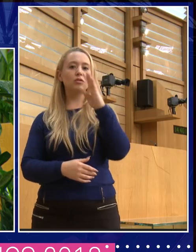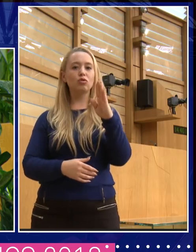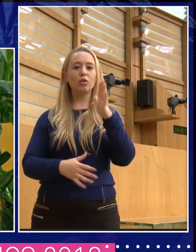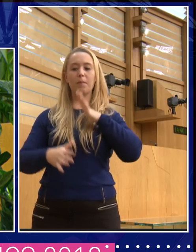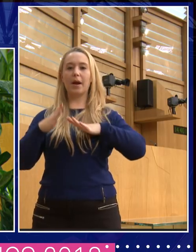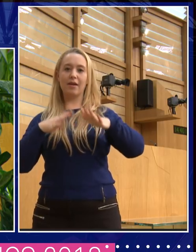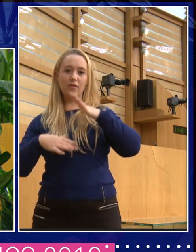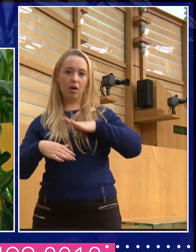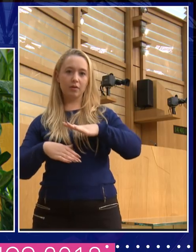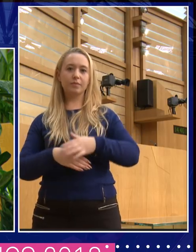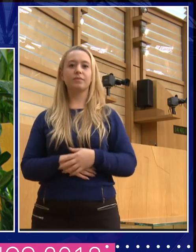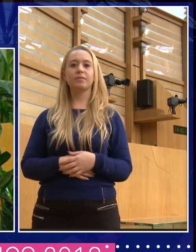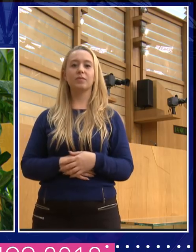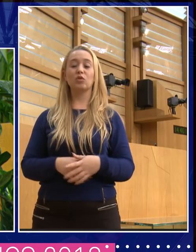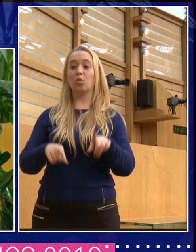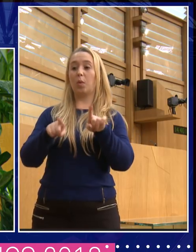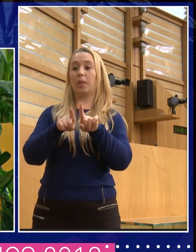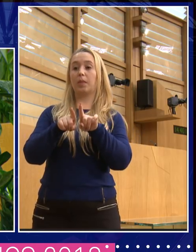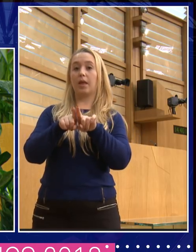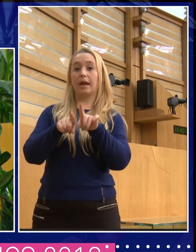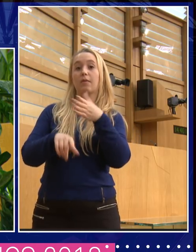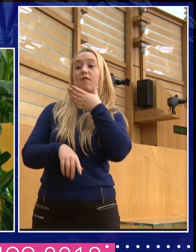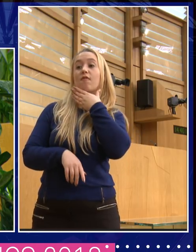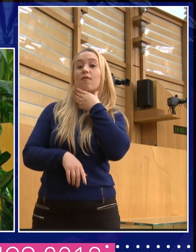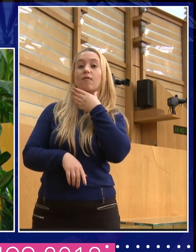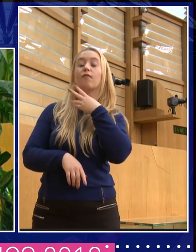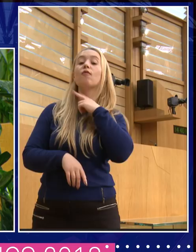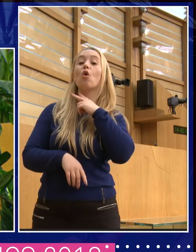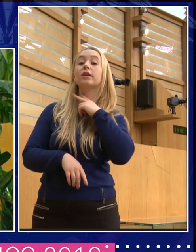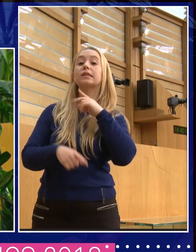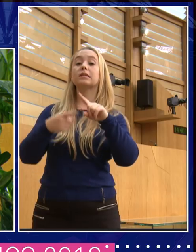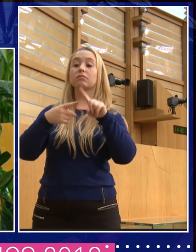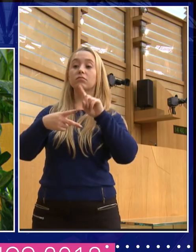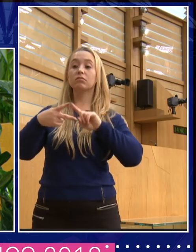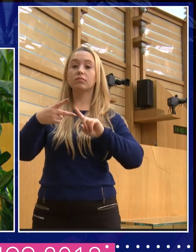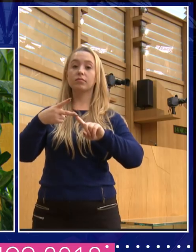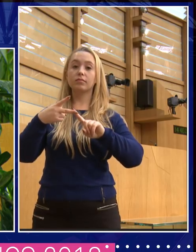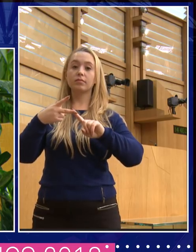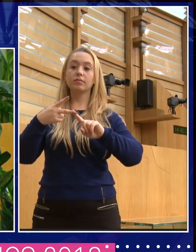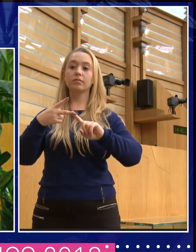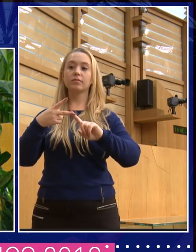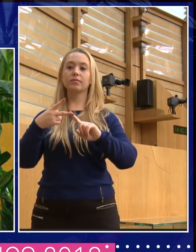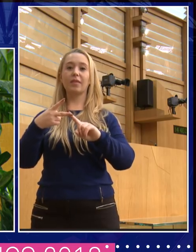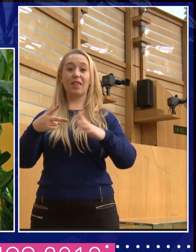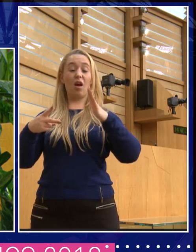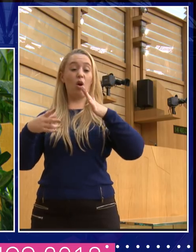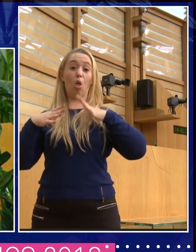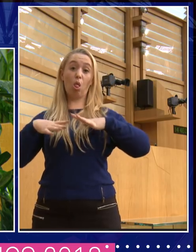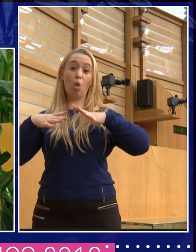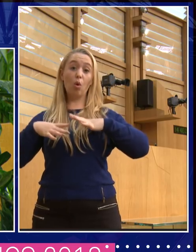And you can see that in voice, you can see that in the outfits, the dress that